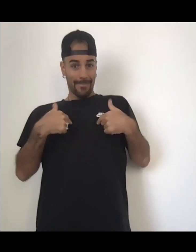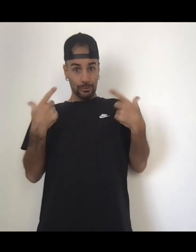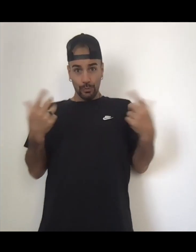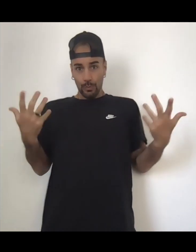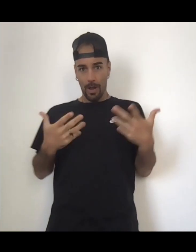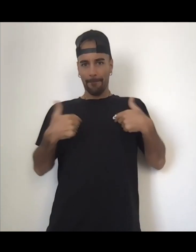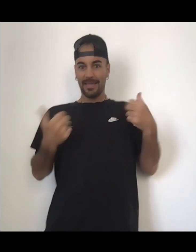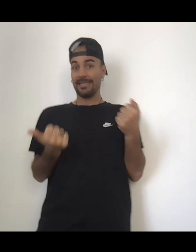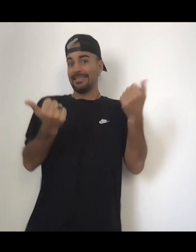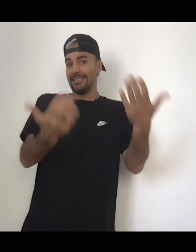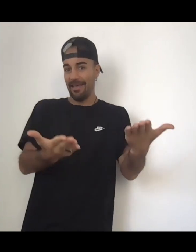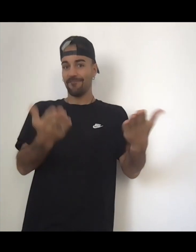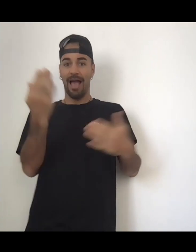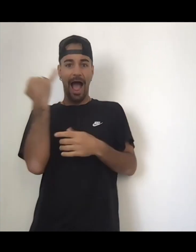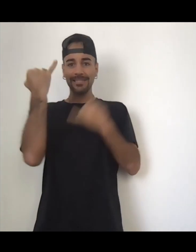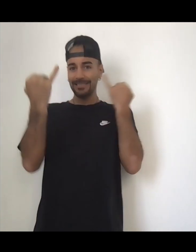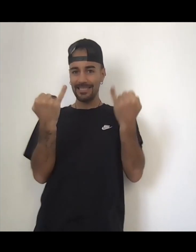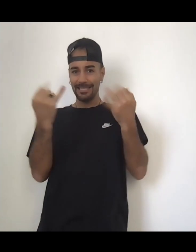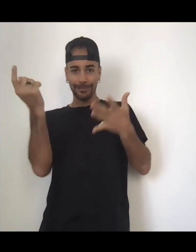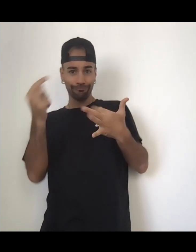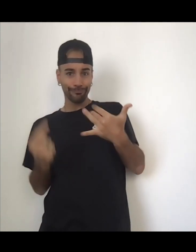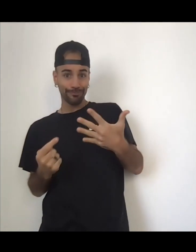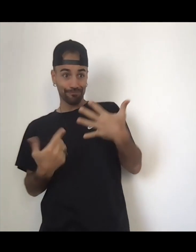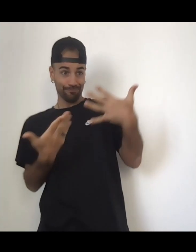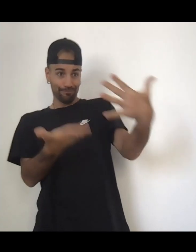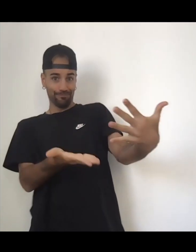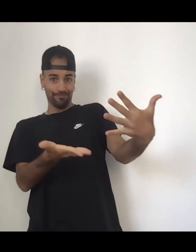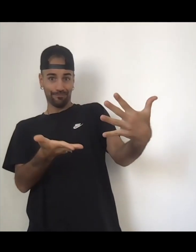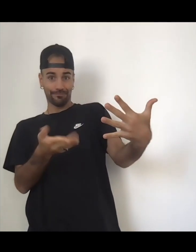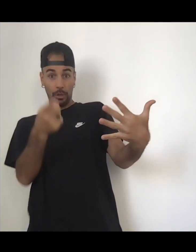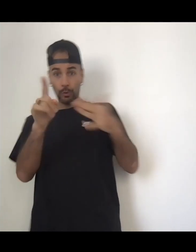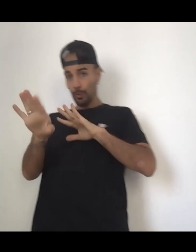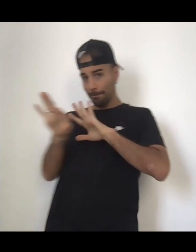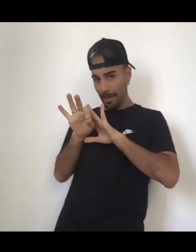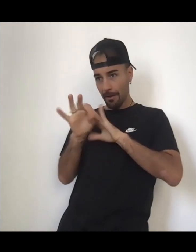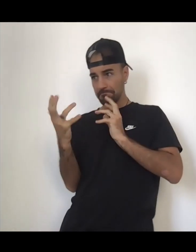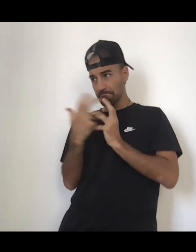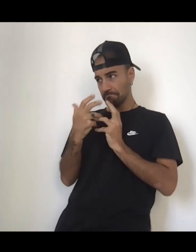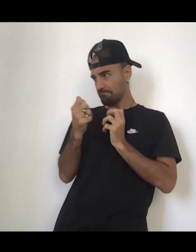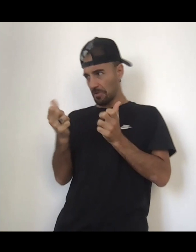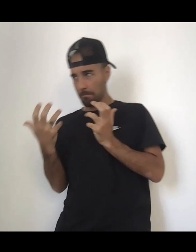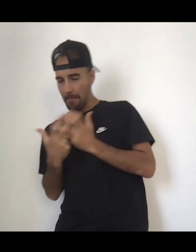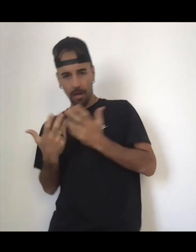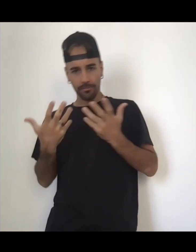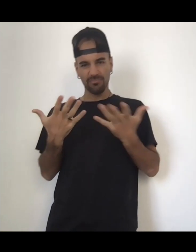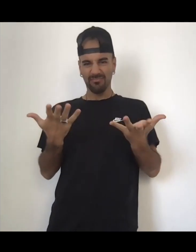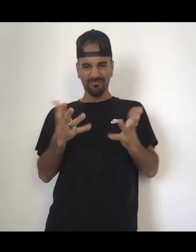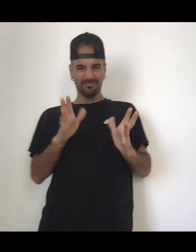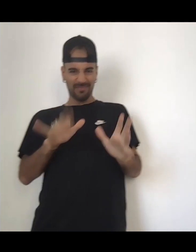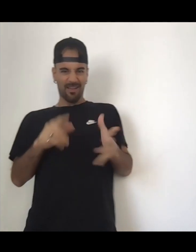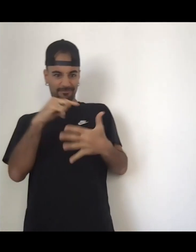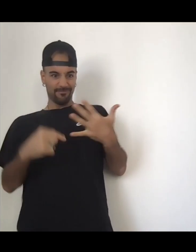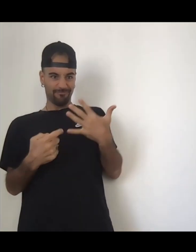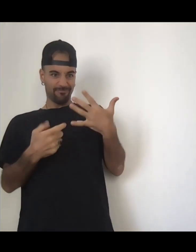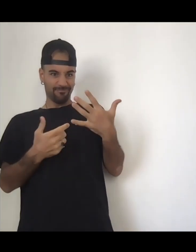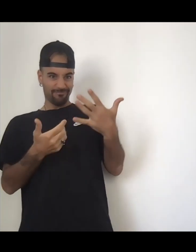open your thought patterns up to something new, maybe. Something what I think is helpful because